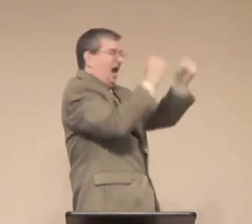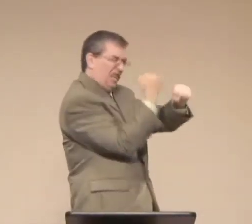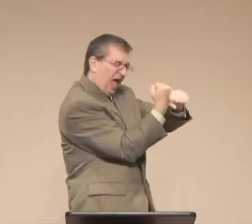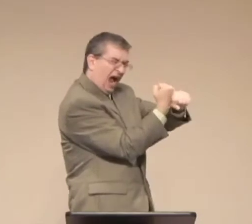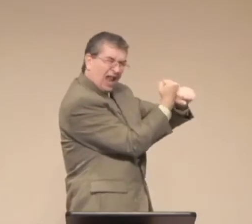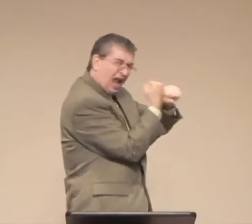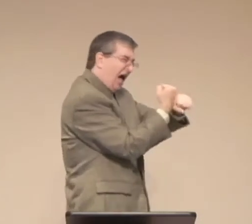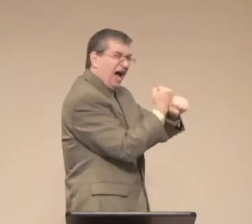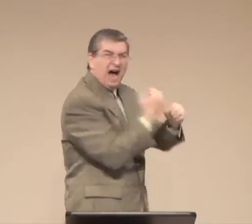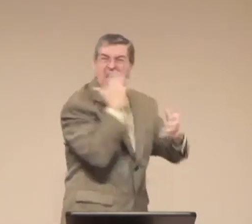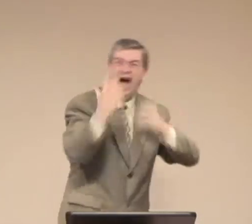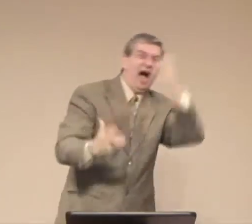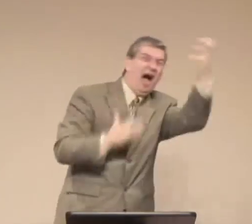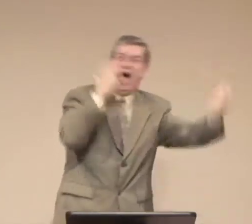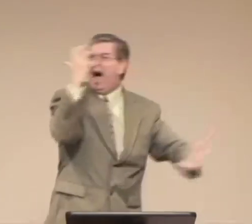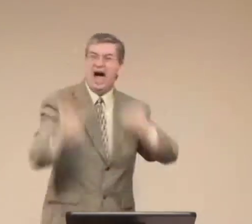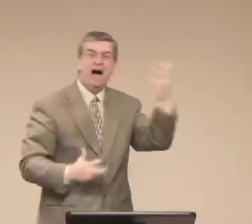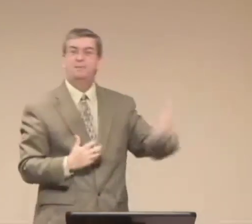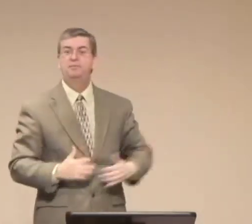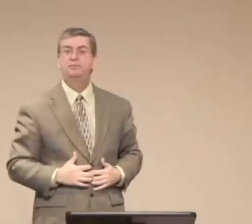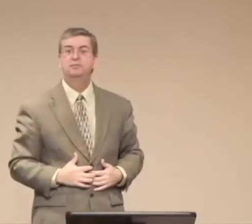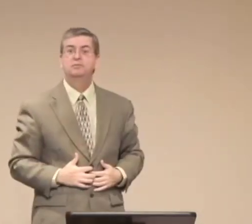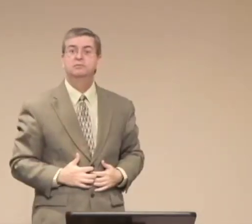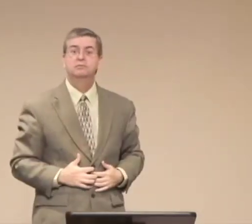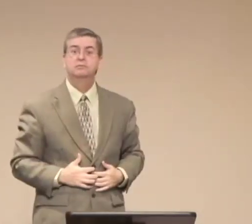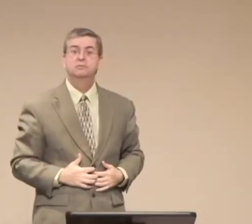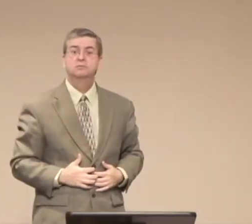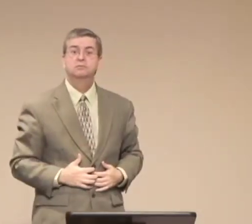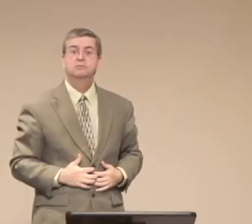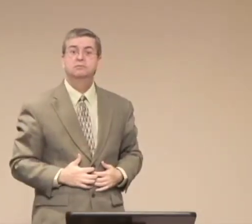in the bay on the door and they were just warning me out.